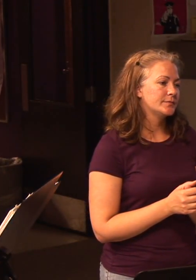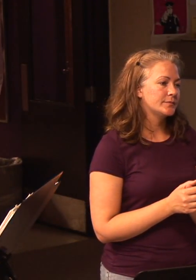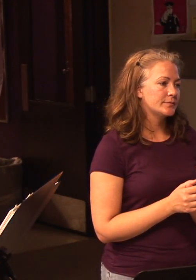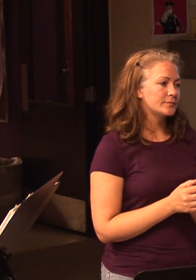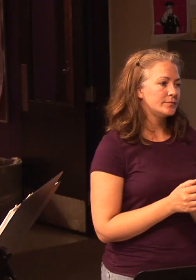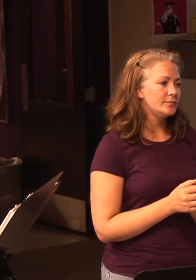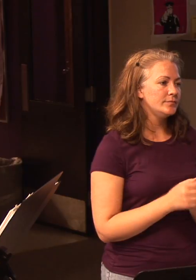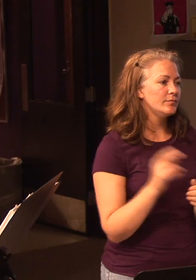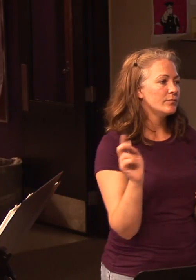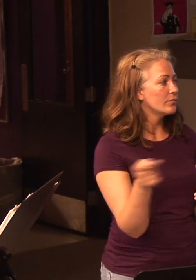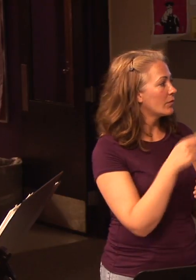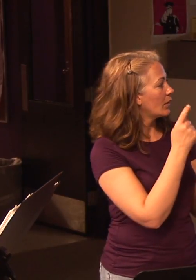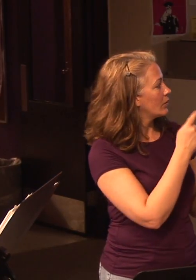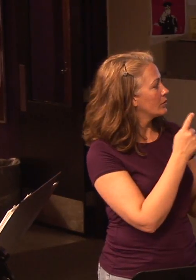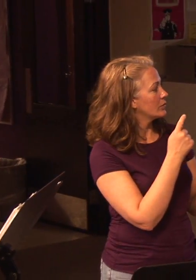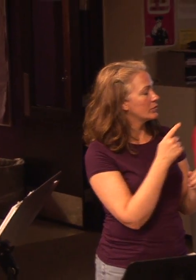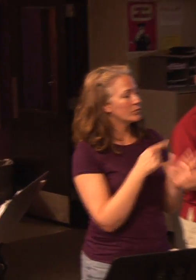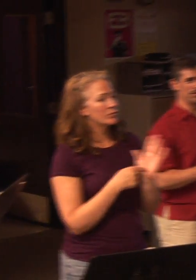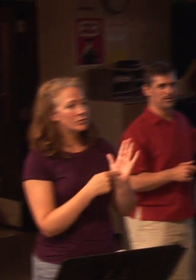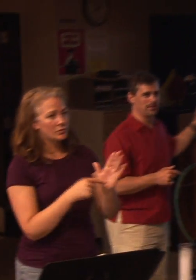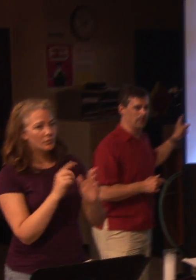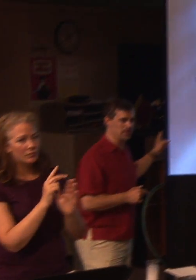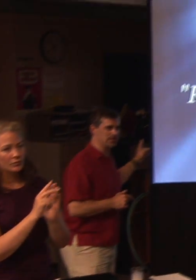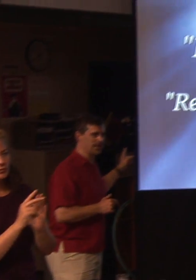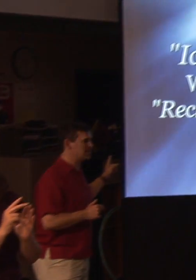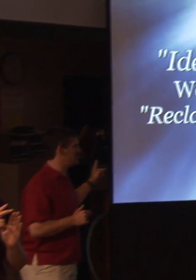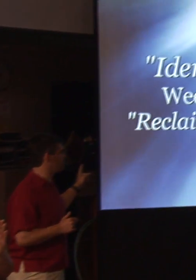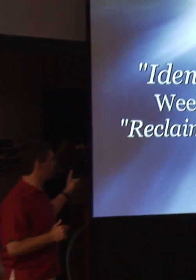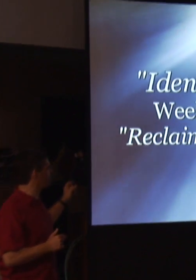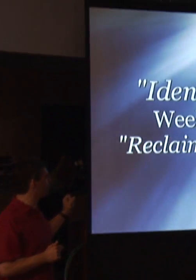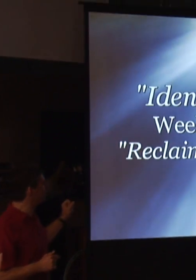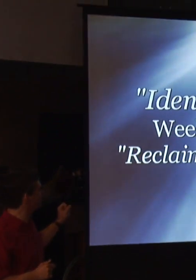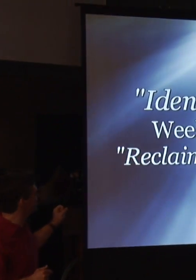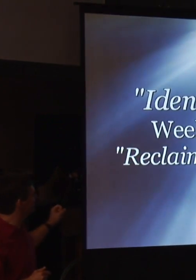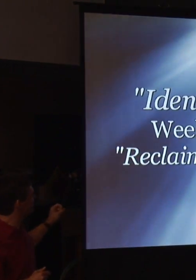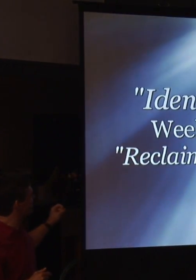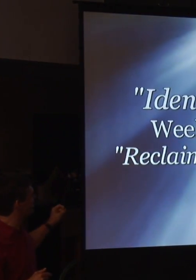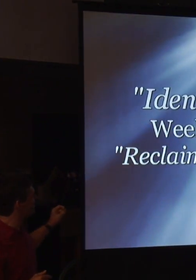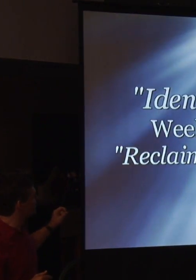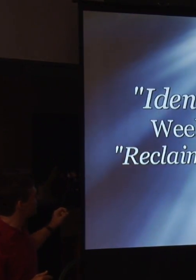Play that clip. just move the clip. The one you just kind of skip it over.